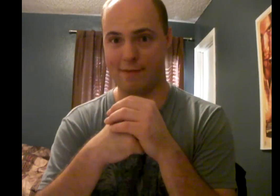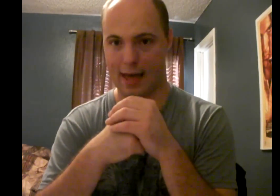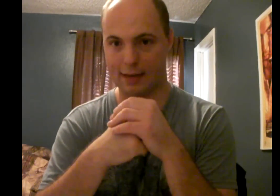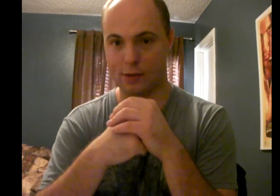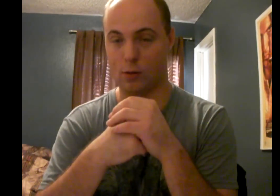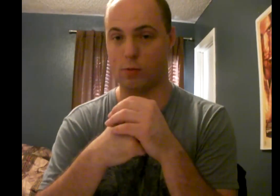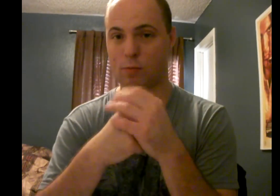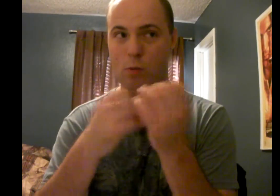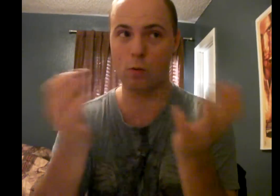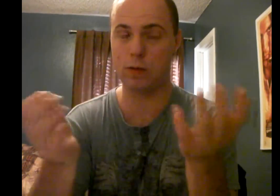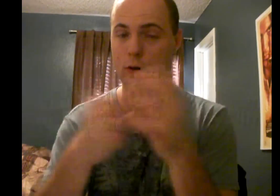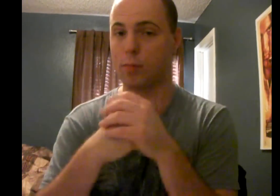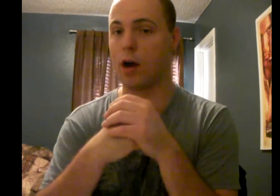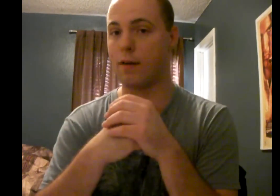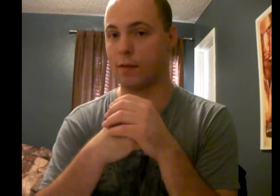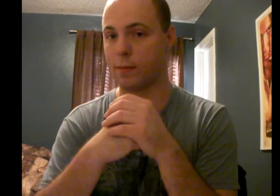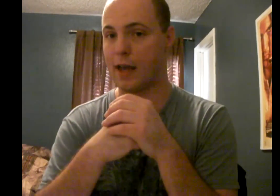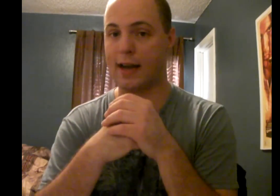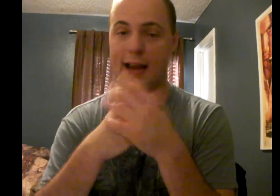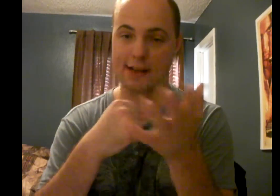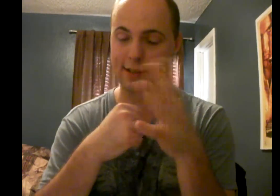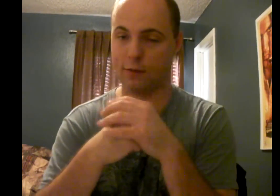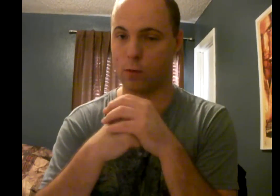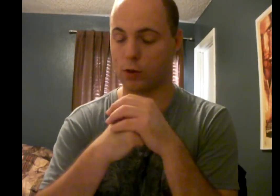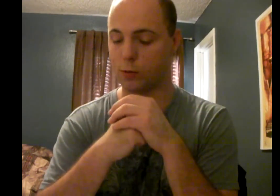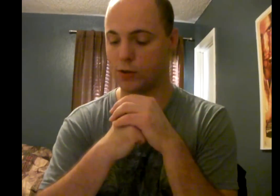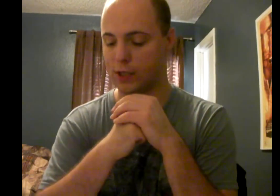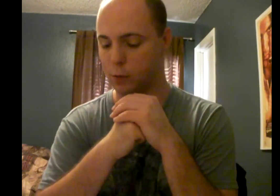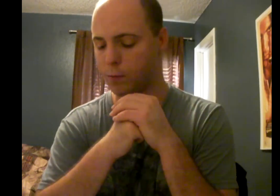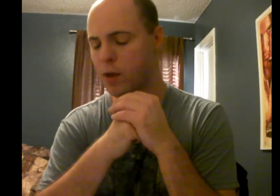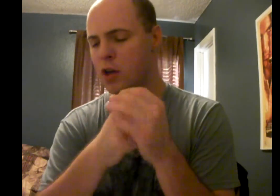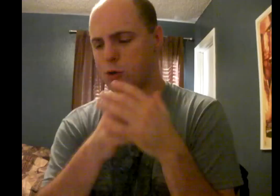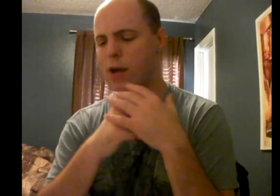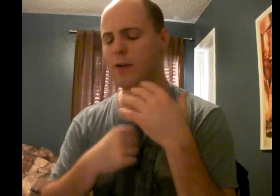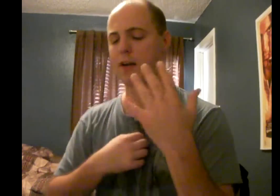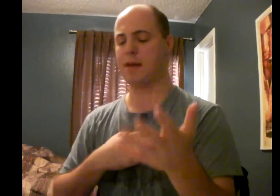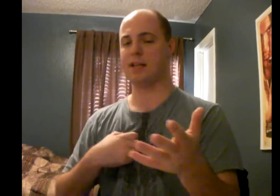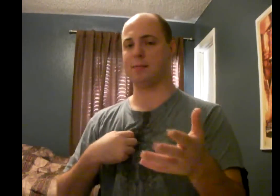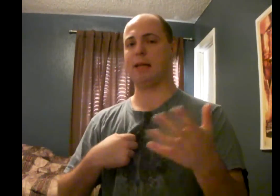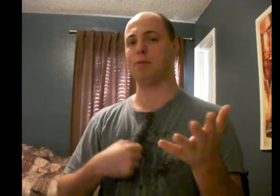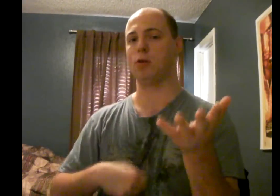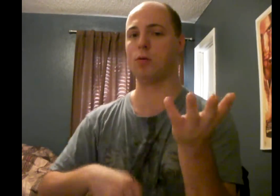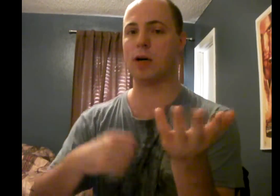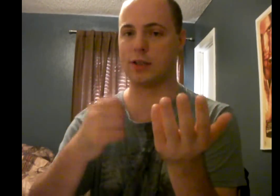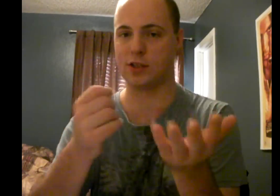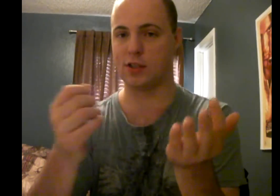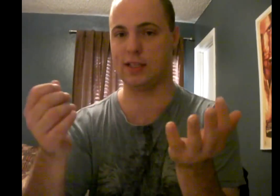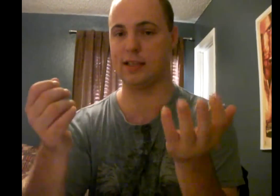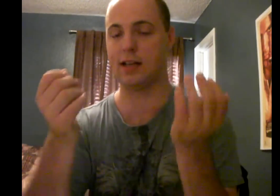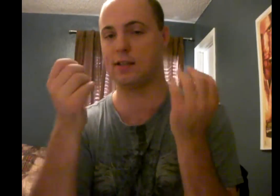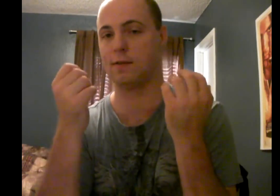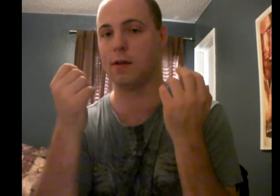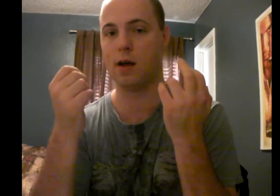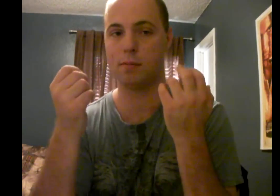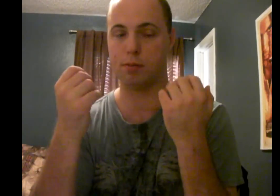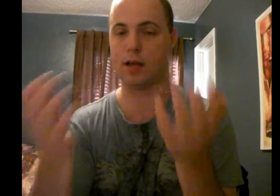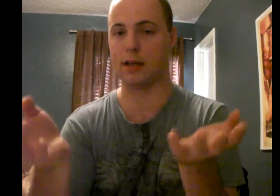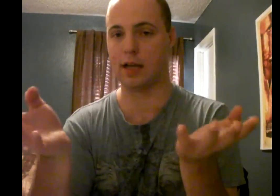half that. So hopefully it will profit from that. And I actually look forward to a sequel. So I'd recommend it to people who would want to see lots of blood,